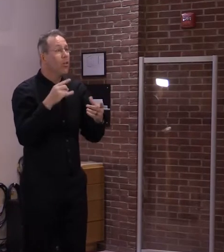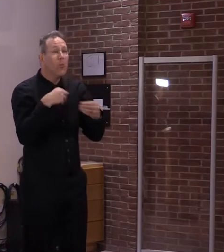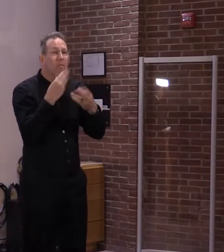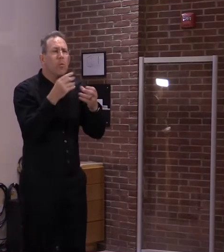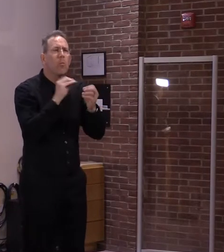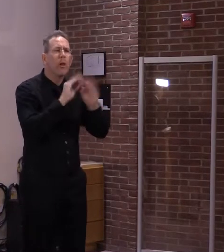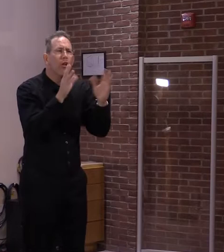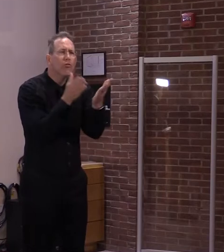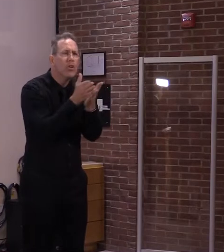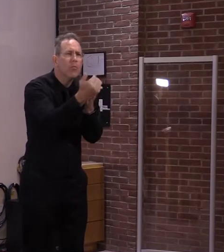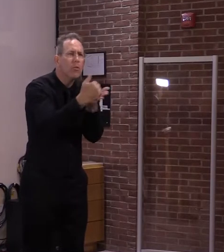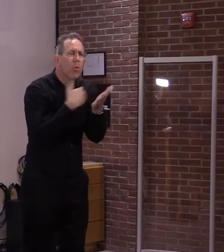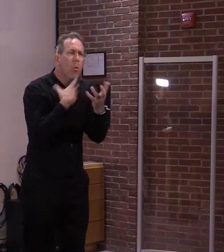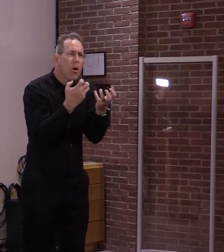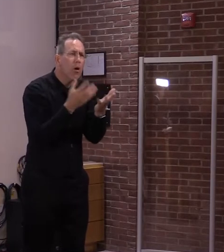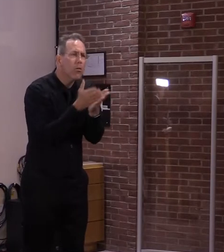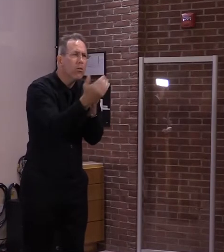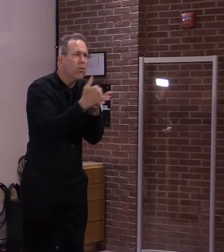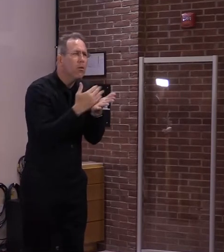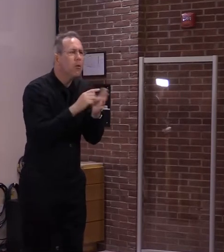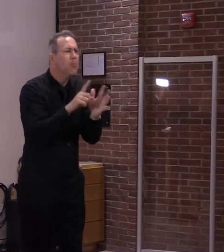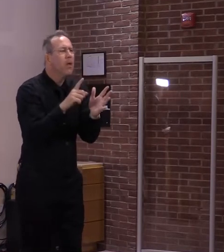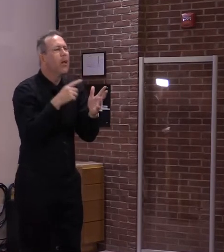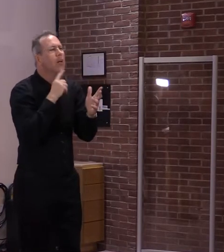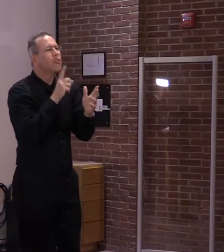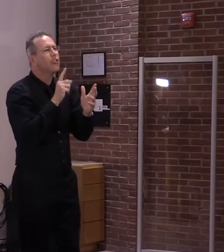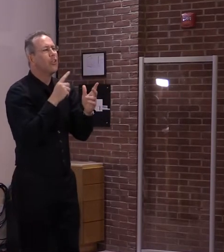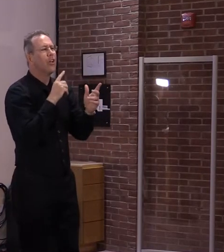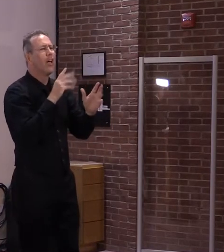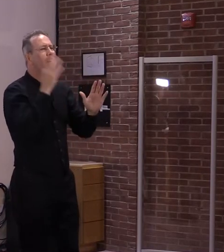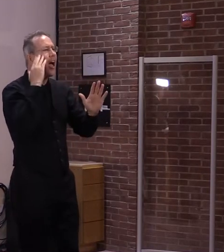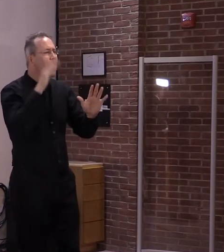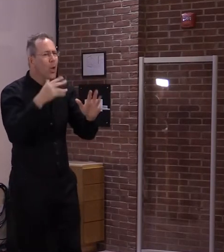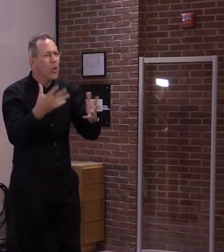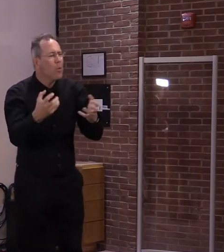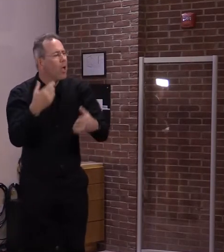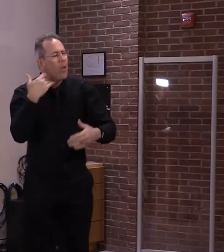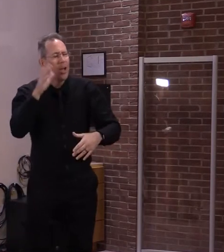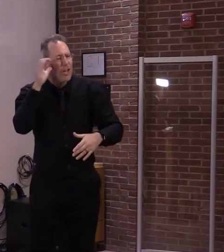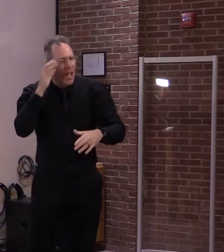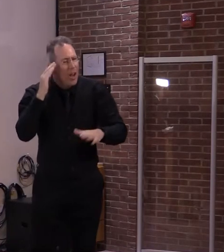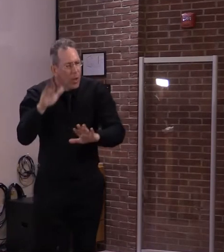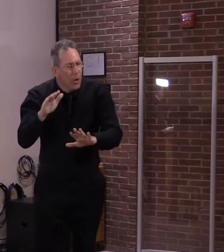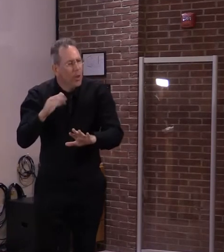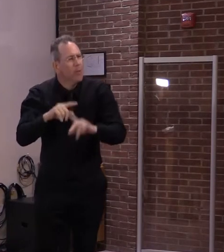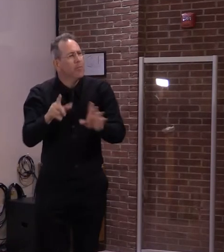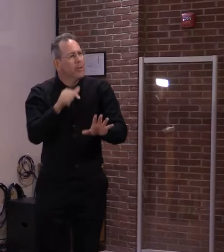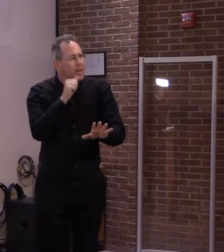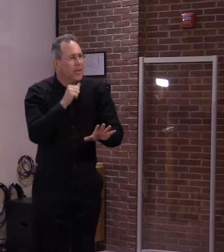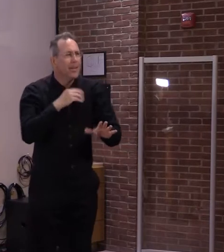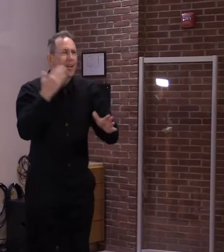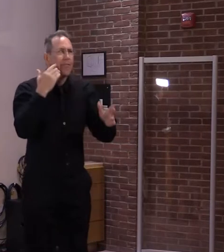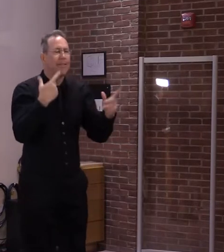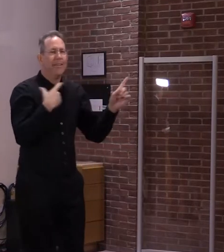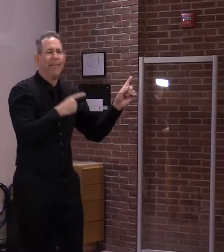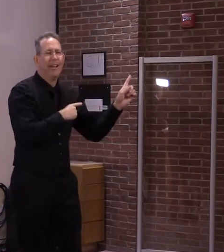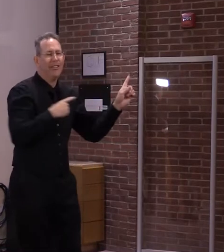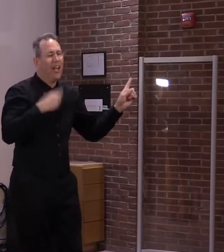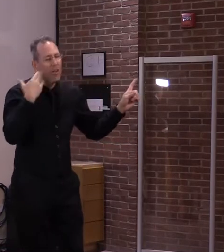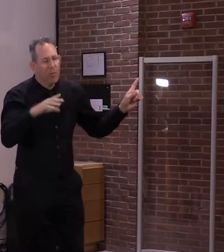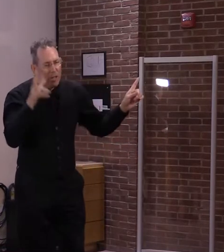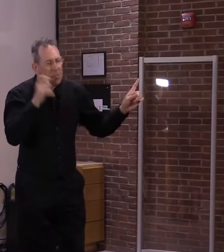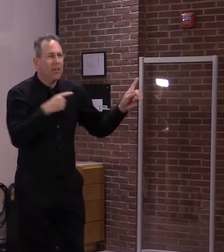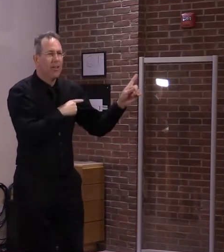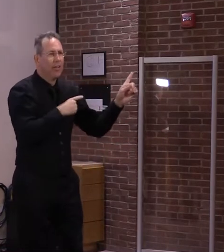have some help from the legislature. I know you don't want to hear that, Greg, but I'm going to need some help from the legislature in order to change the law.